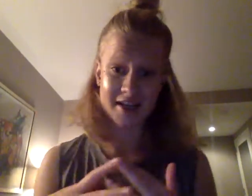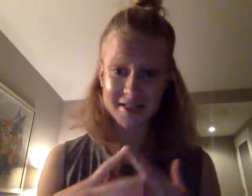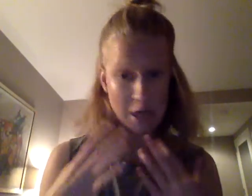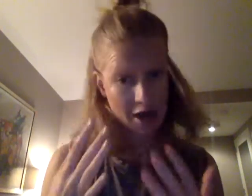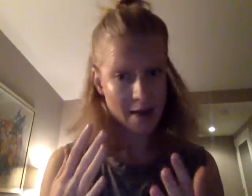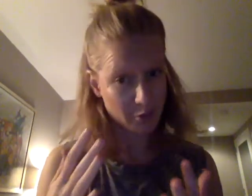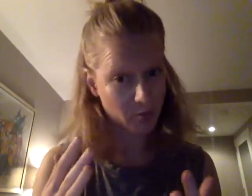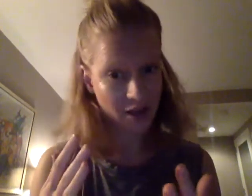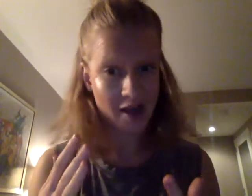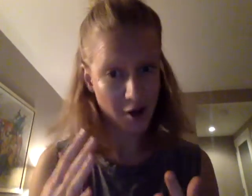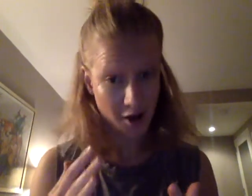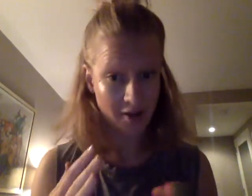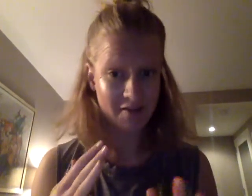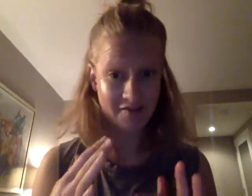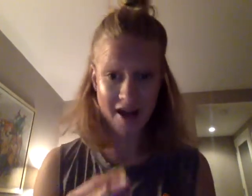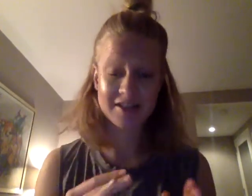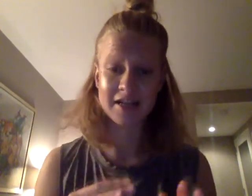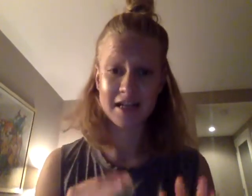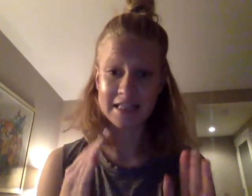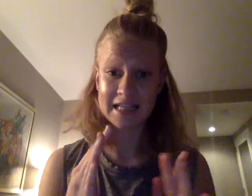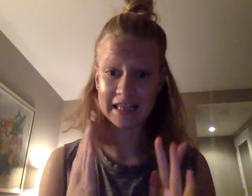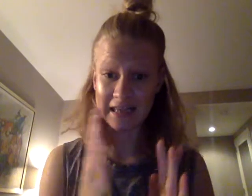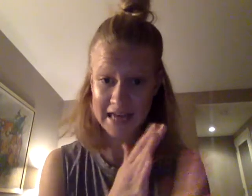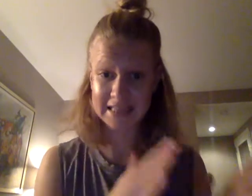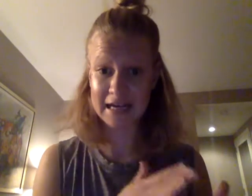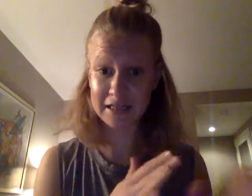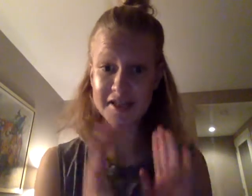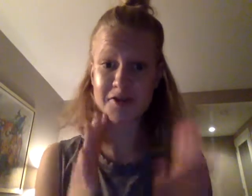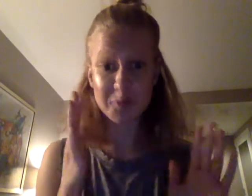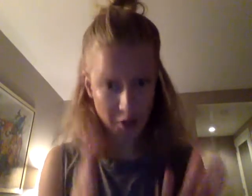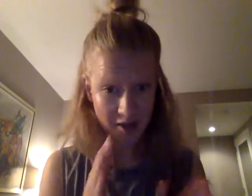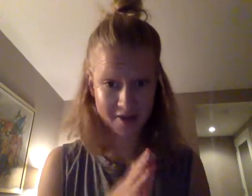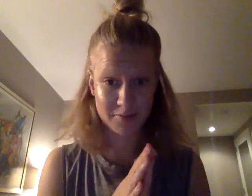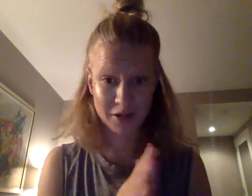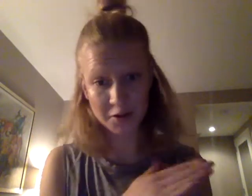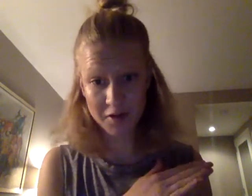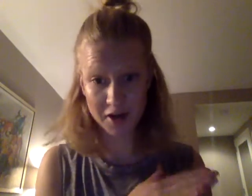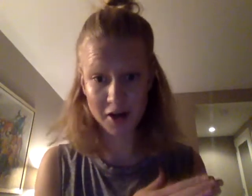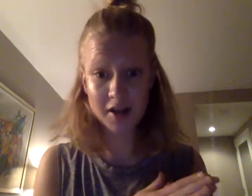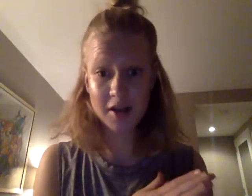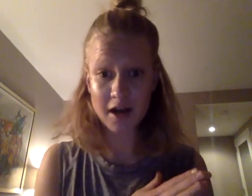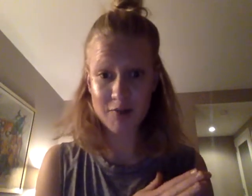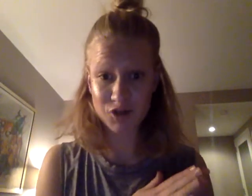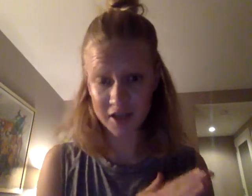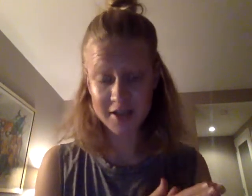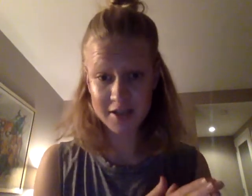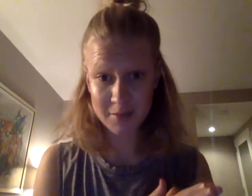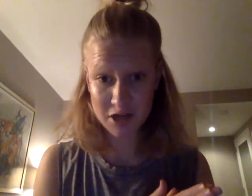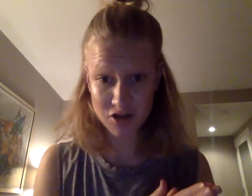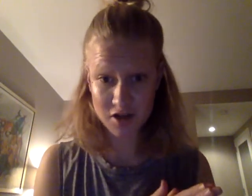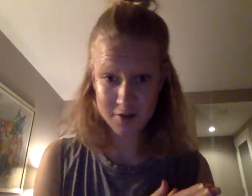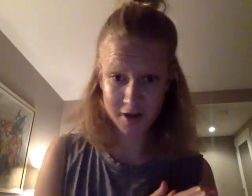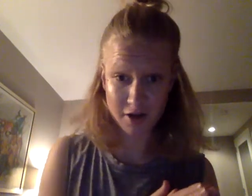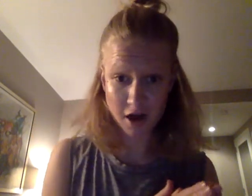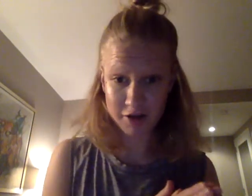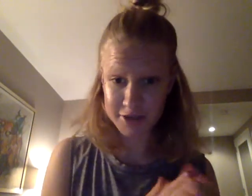is not abnormal at all. In fact, it's less likely that you will end up in a career related to the major that you did in college.